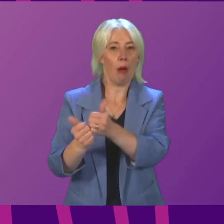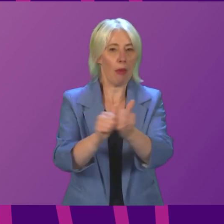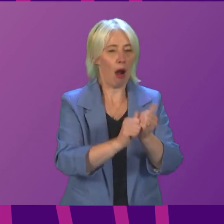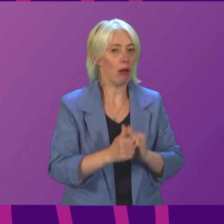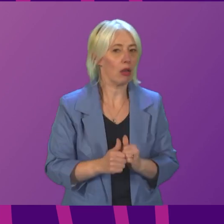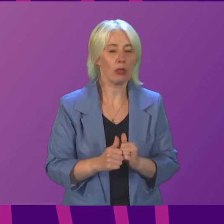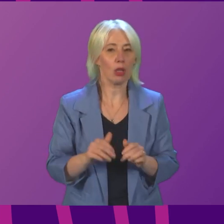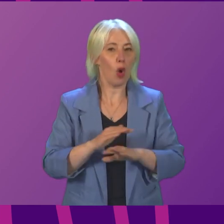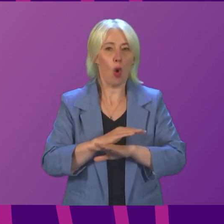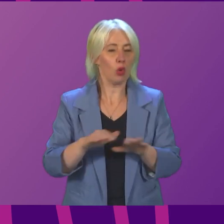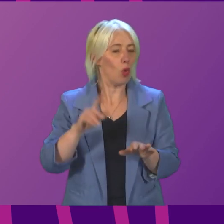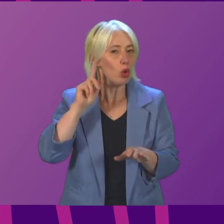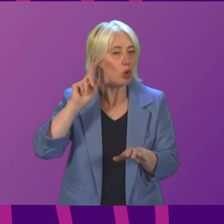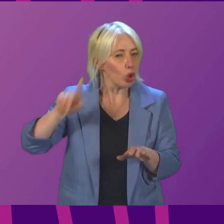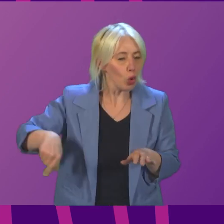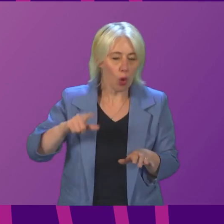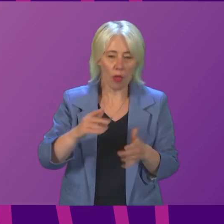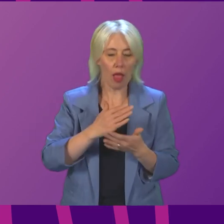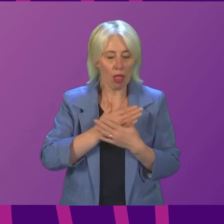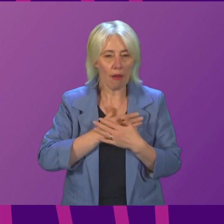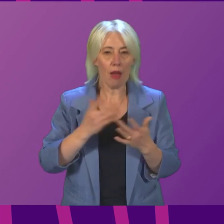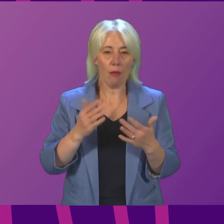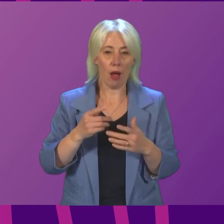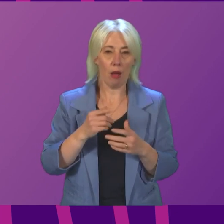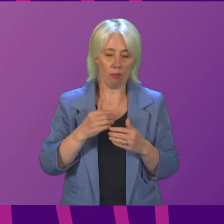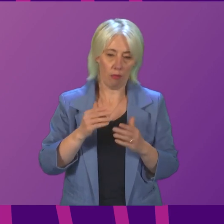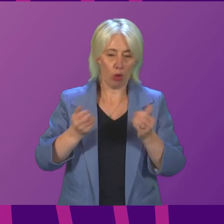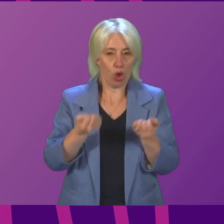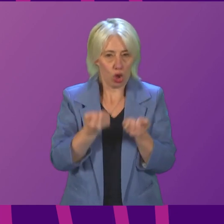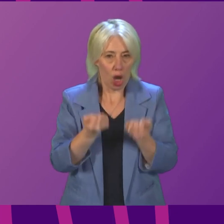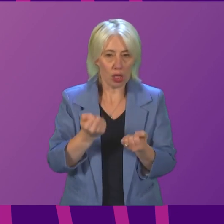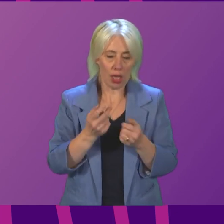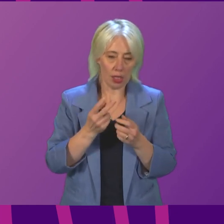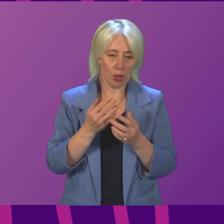objectively endangers the justice and well-being of all.